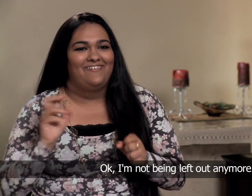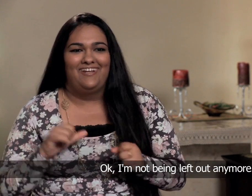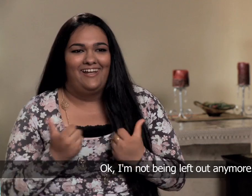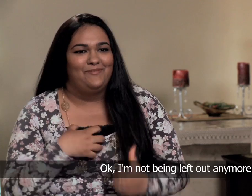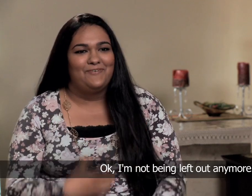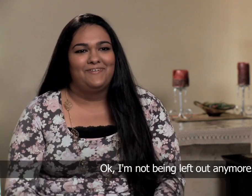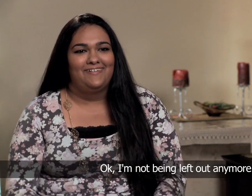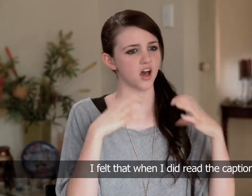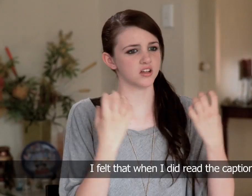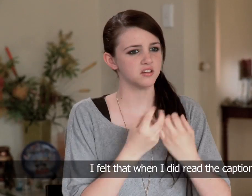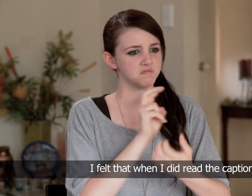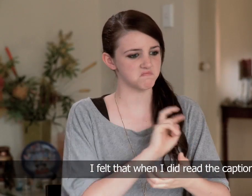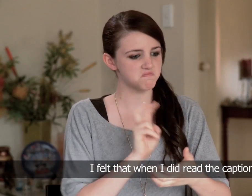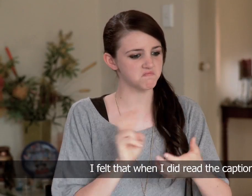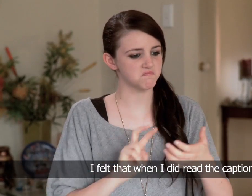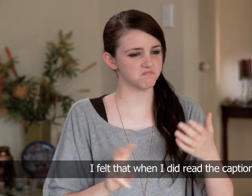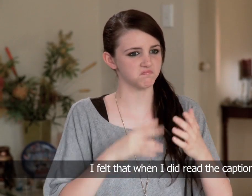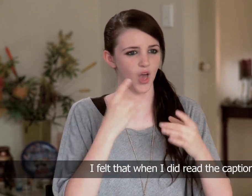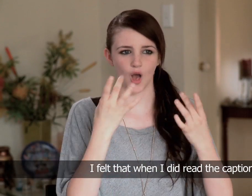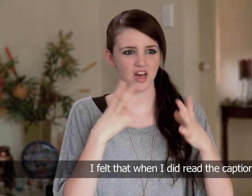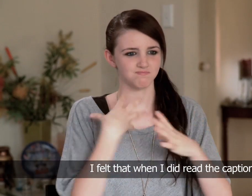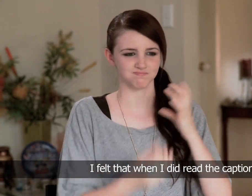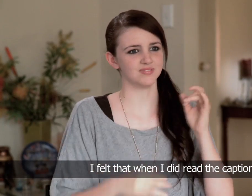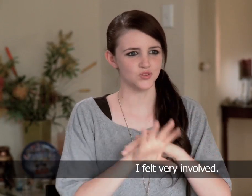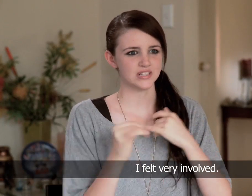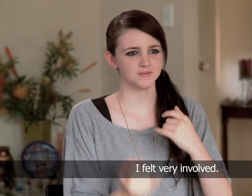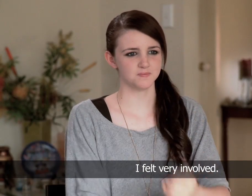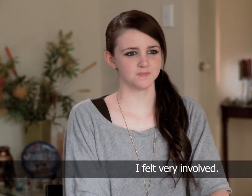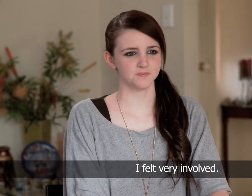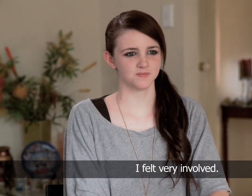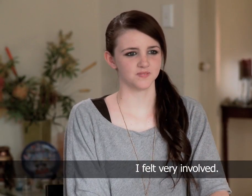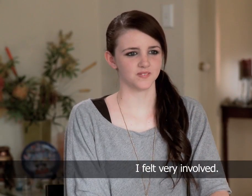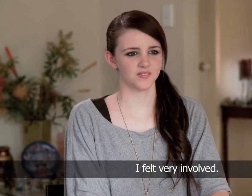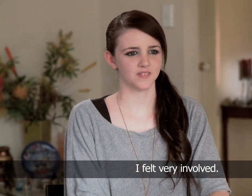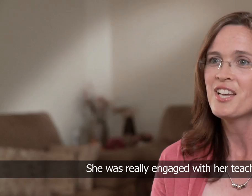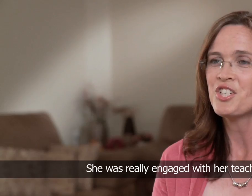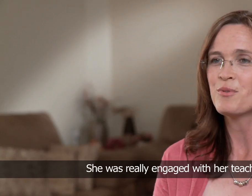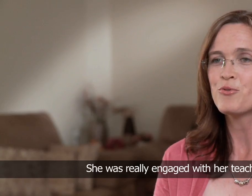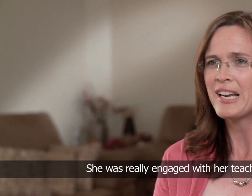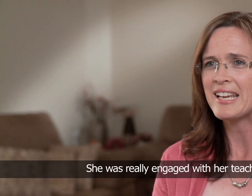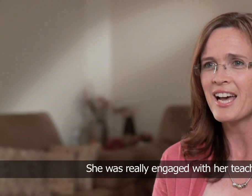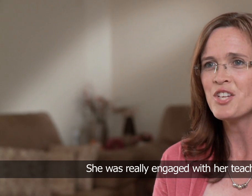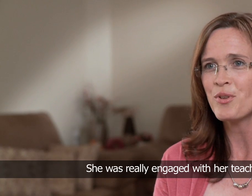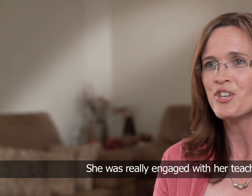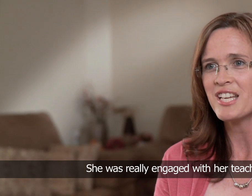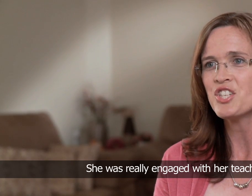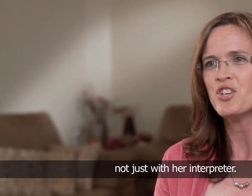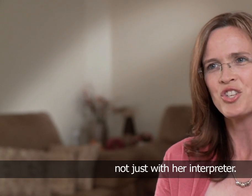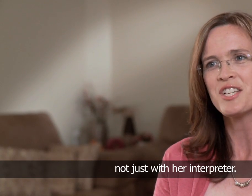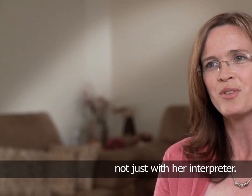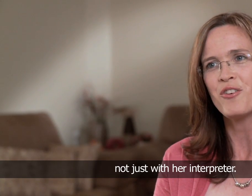left out anymore. I felt that when I did read the captions that I felt very involved. She was really engaged with her teacher not just with